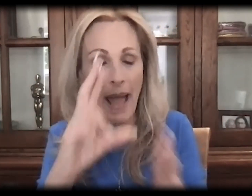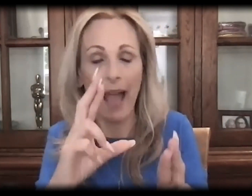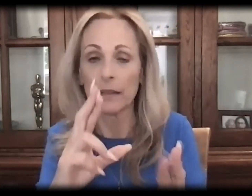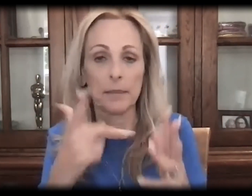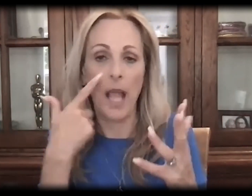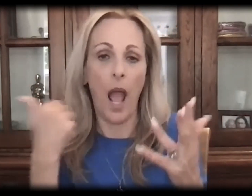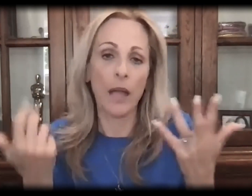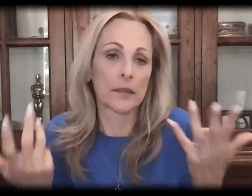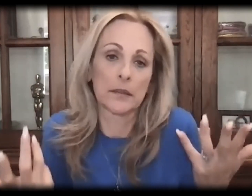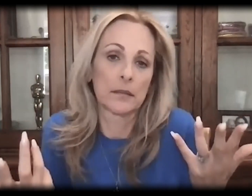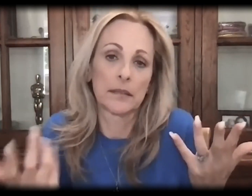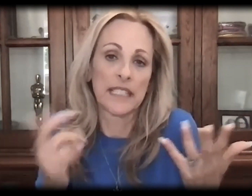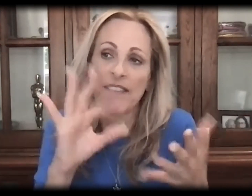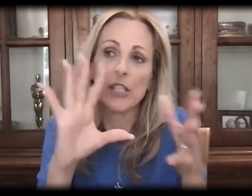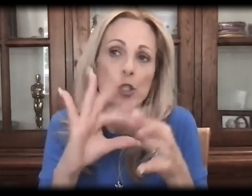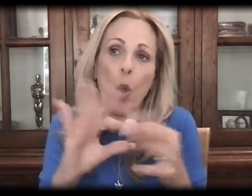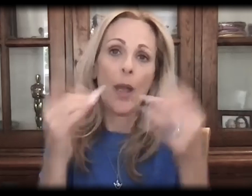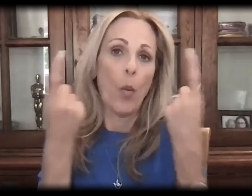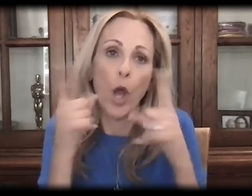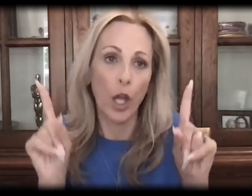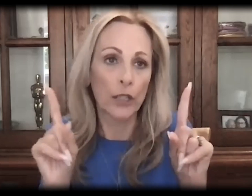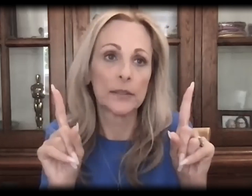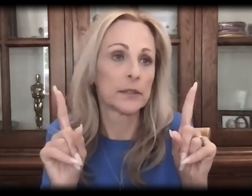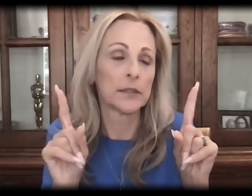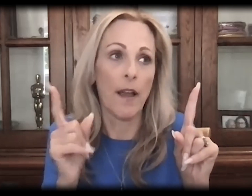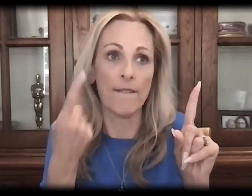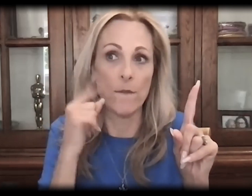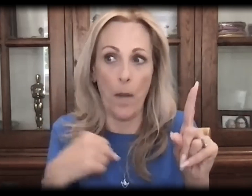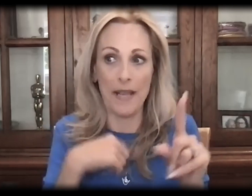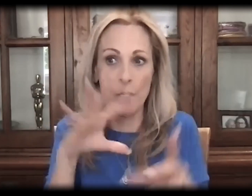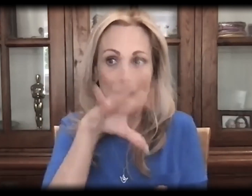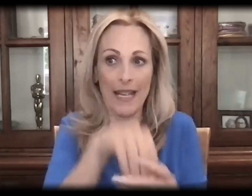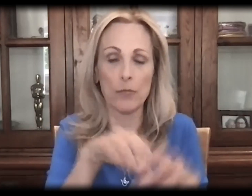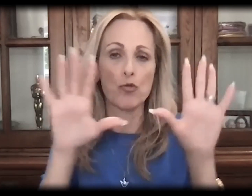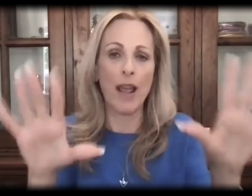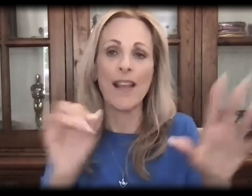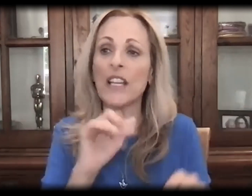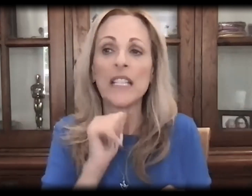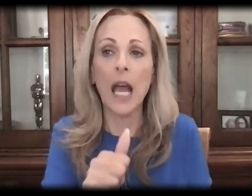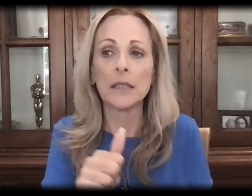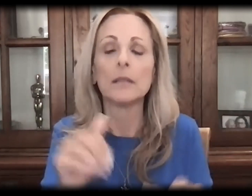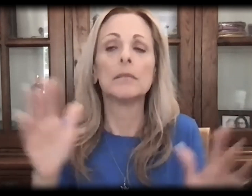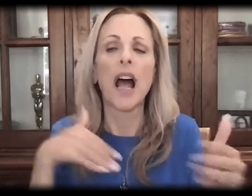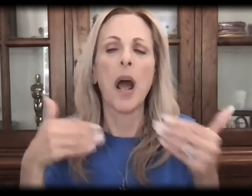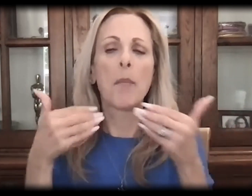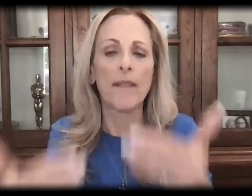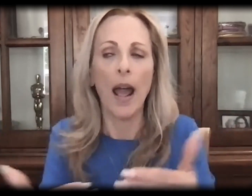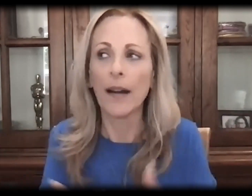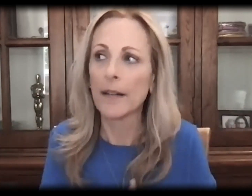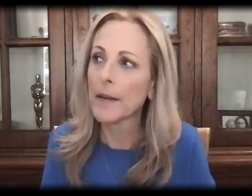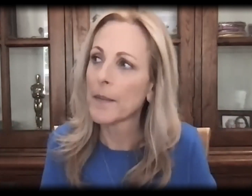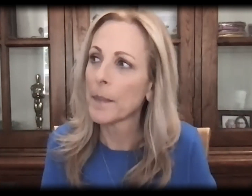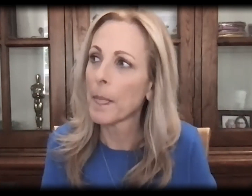And I respect a filmmaker's vision. If it works, fine. They can use me for me to be in it. That's great. If it doesn't, that's fine. I'll move on.